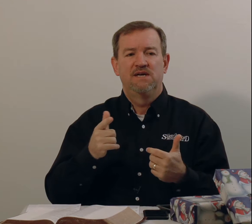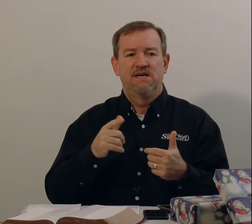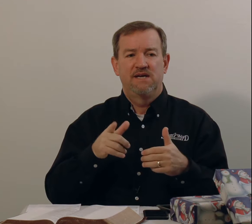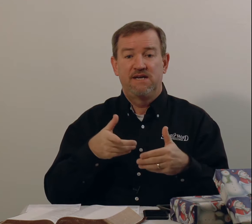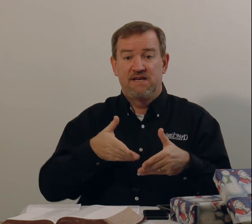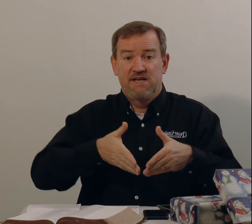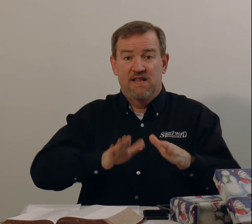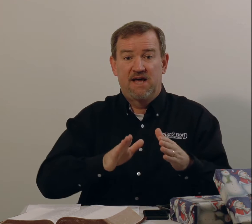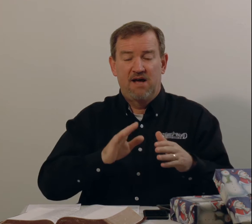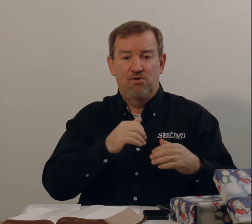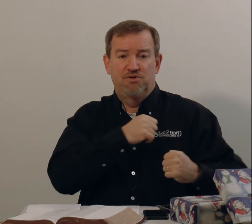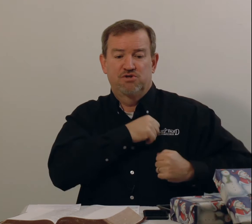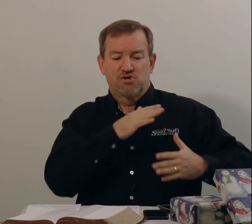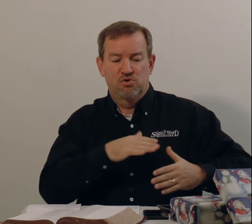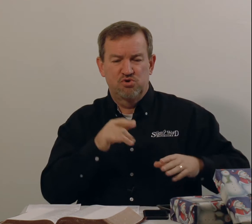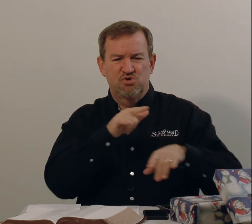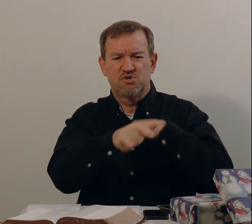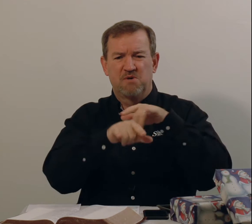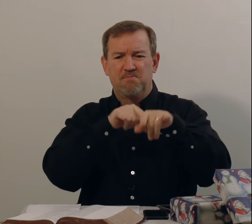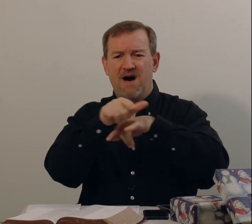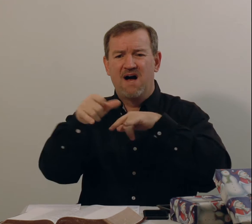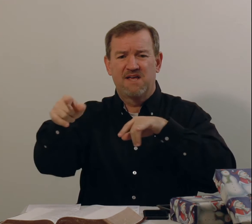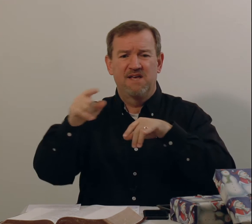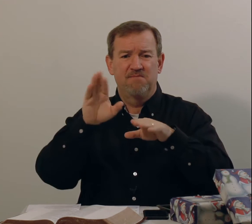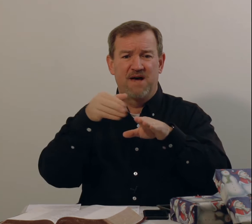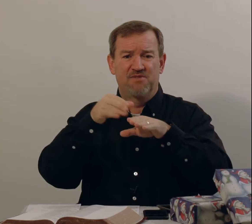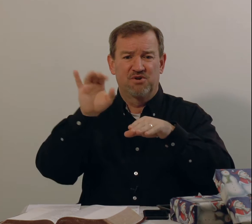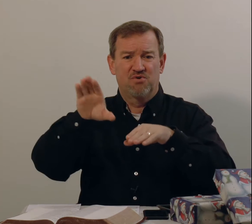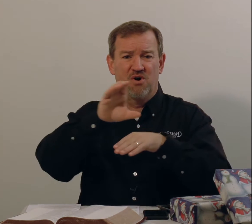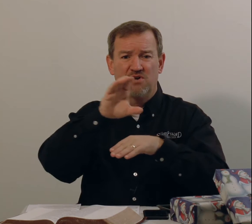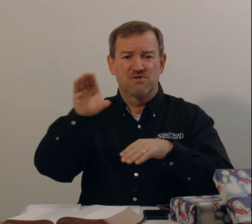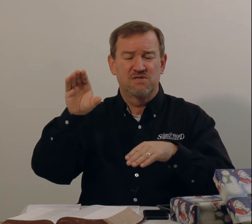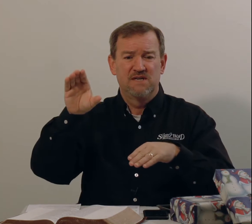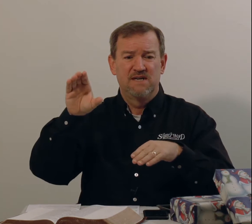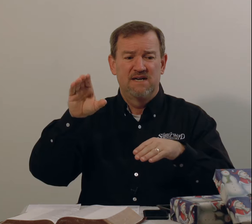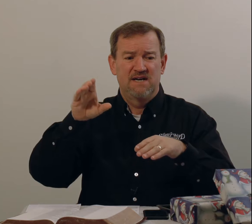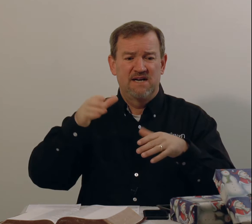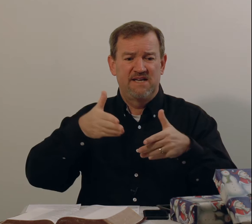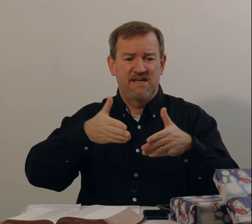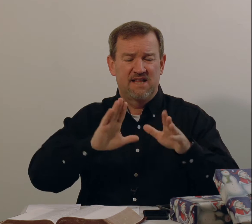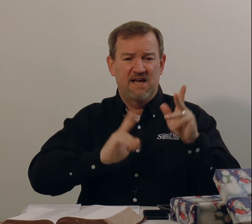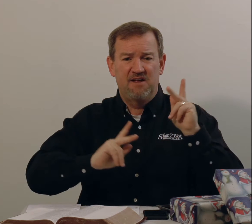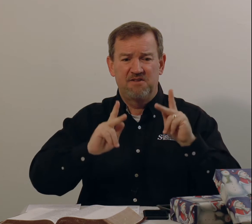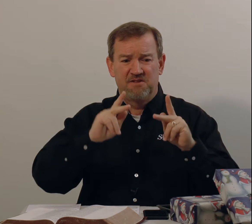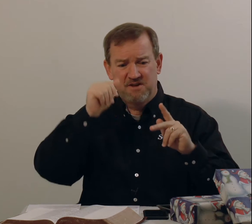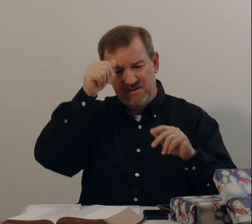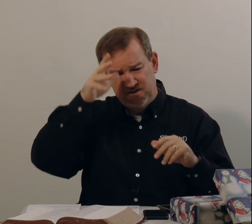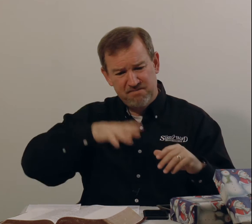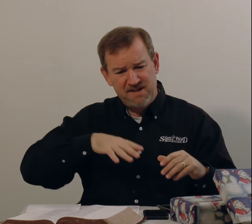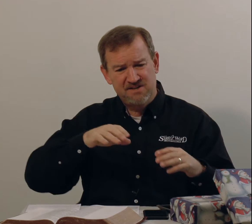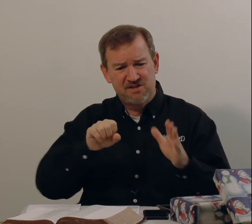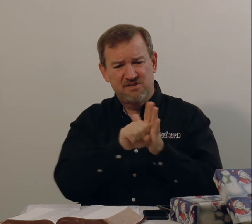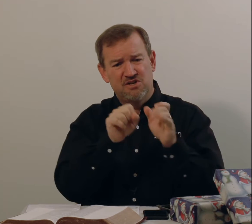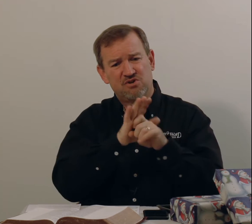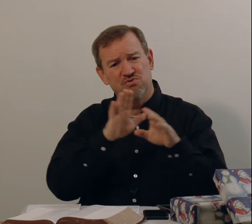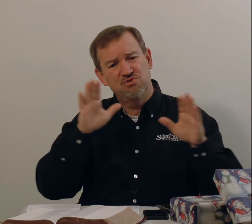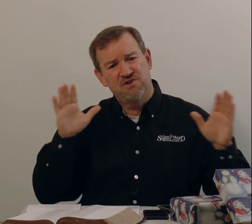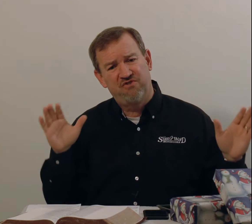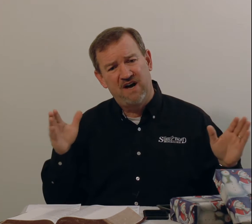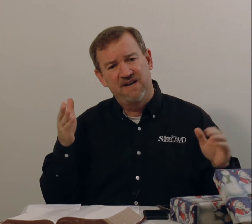He, he allowed the soldiers to mock him at the cross. Uh, he allowed the, the men to, to crucify